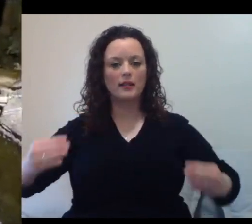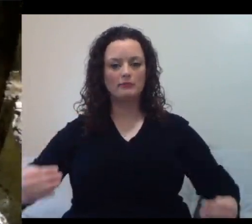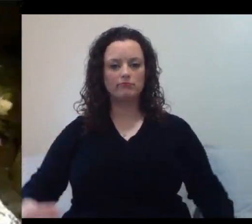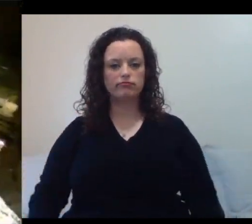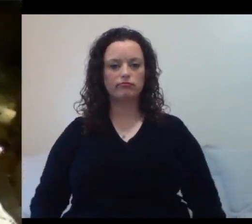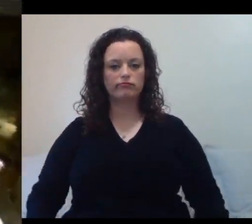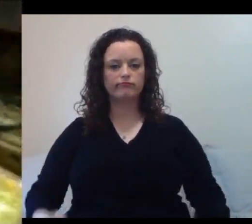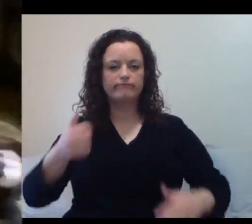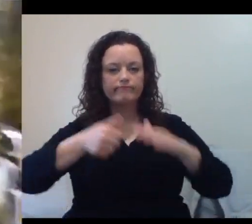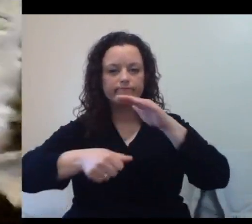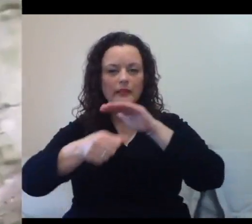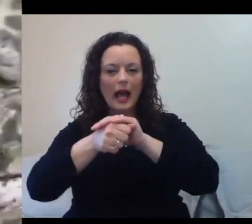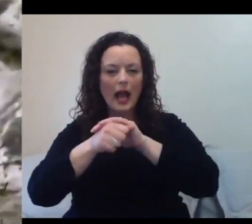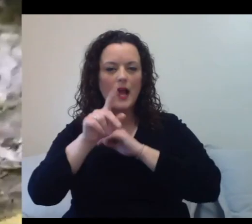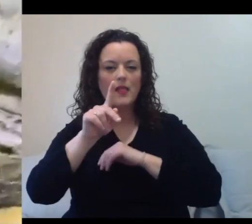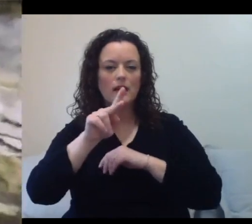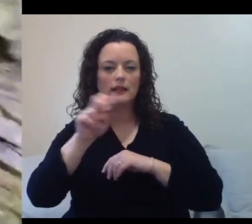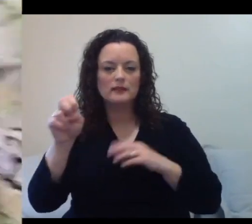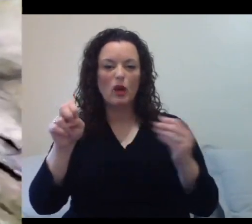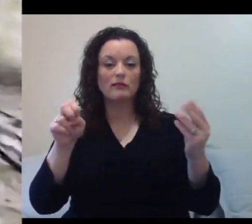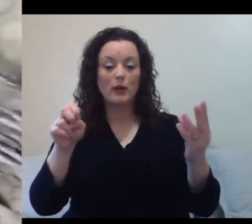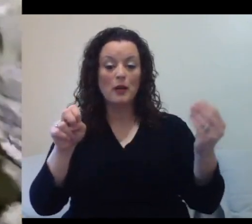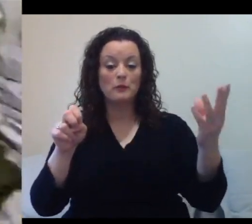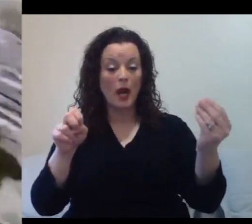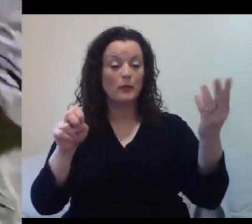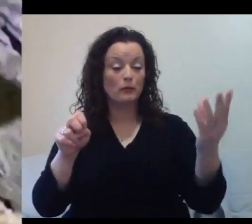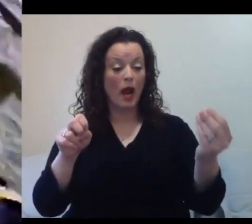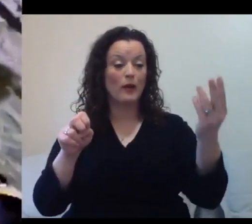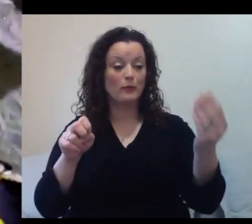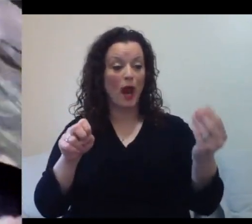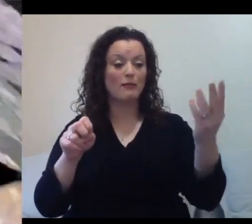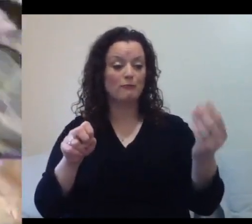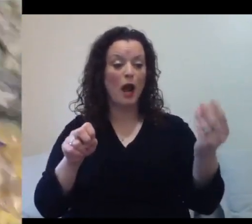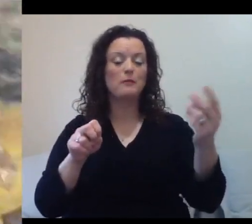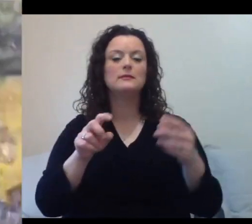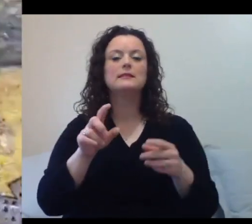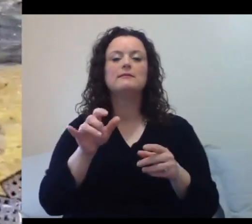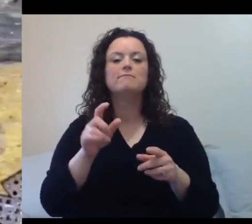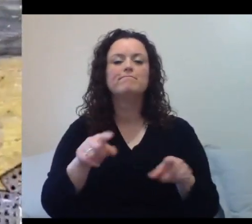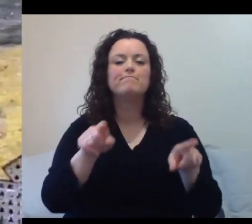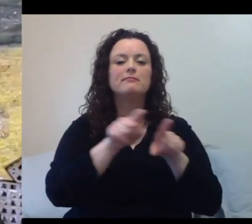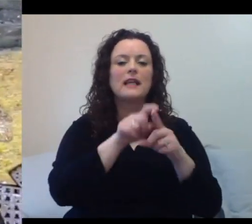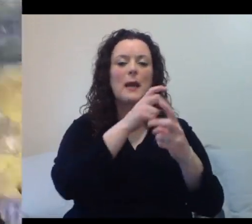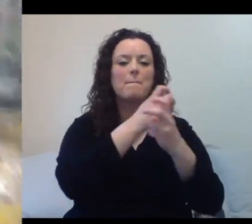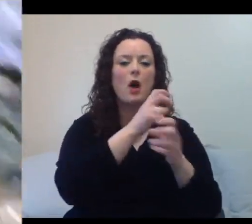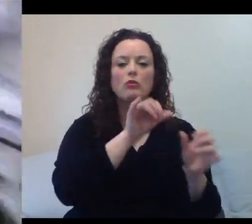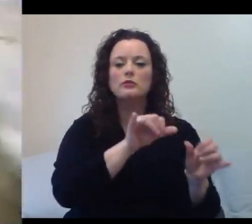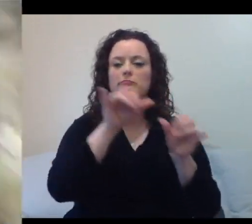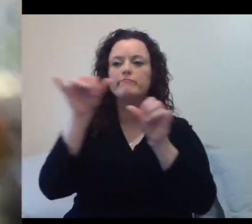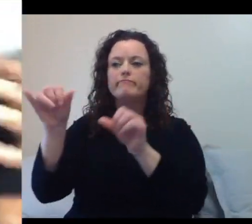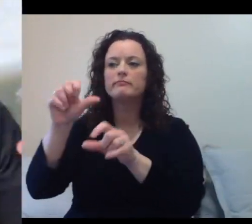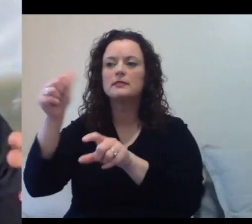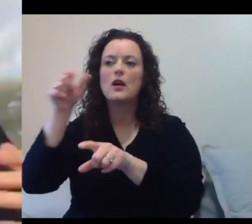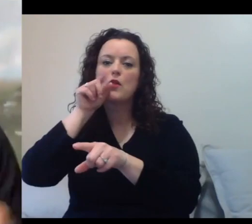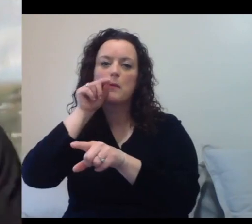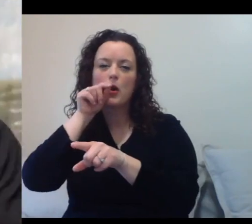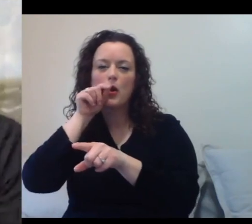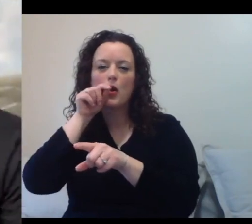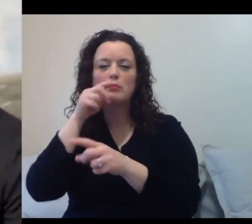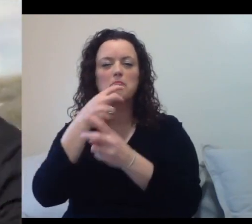all the same bones in the body that other bones have. Their bones are just a bit folded because they're fierce. So when a penguin